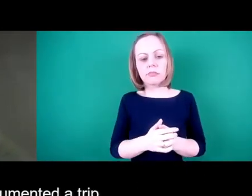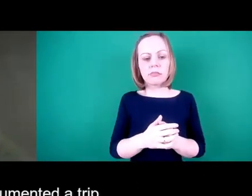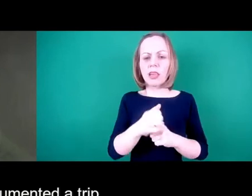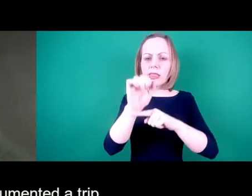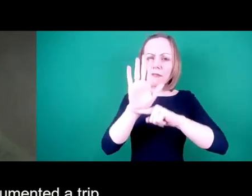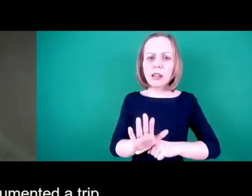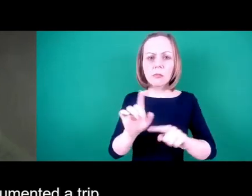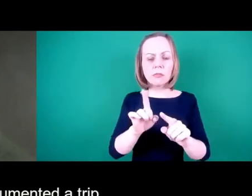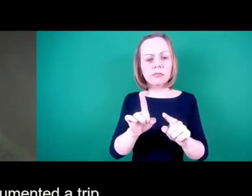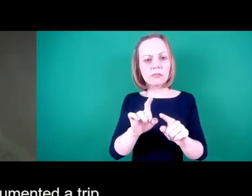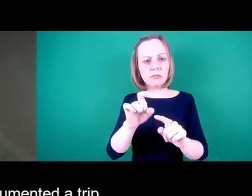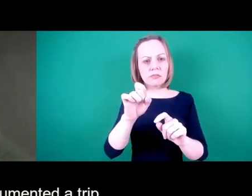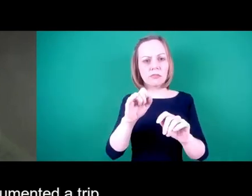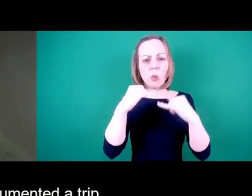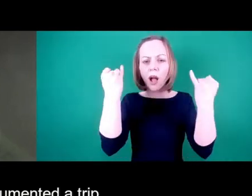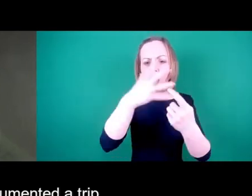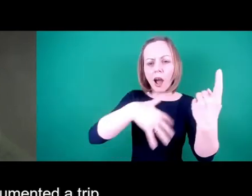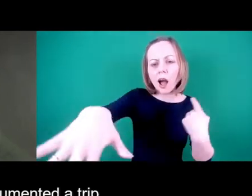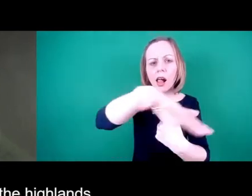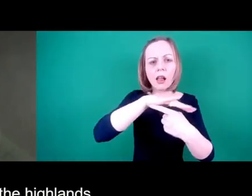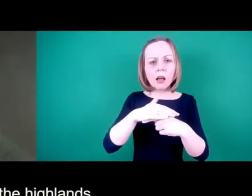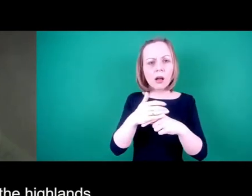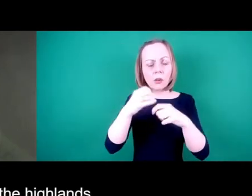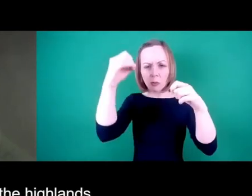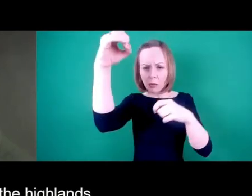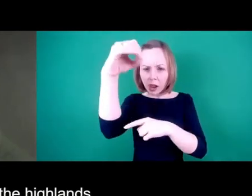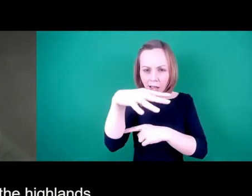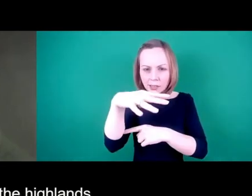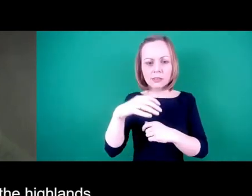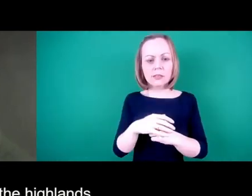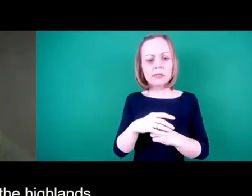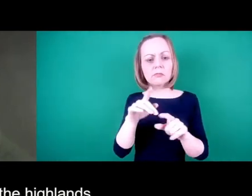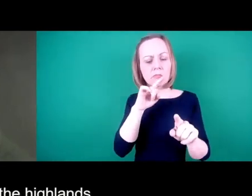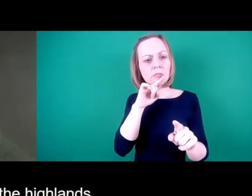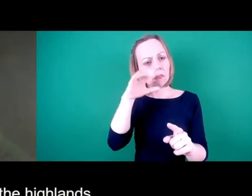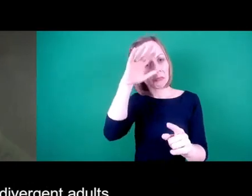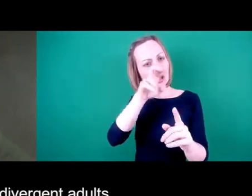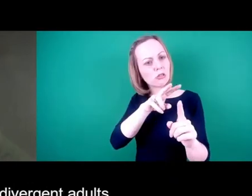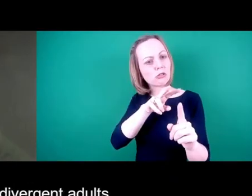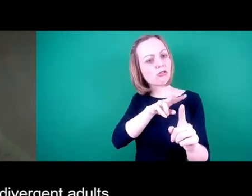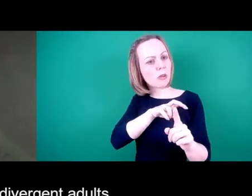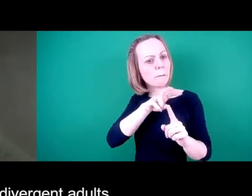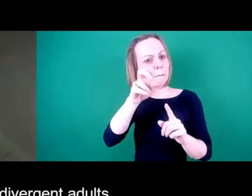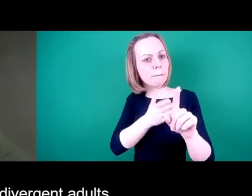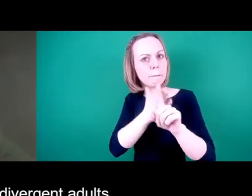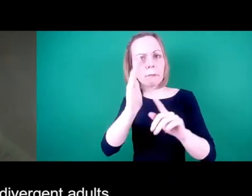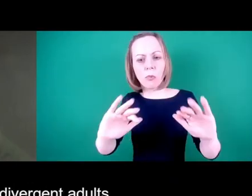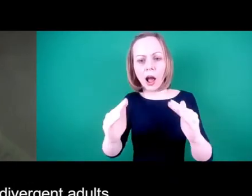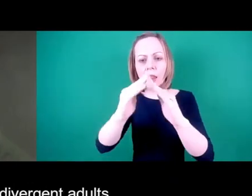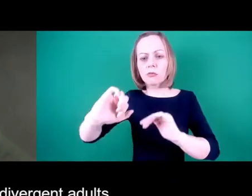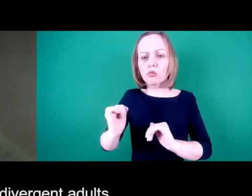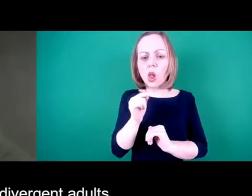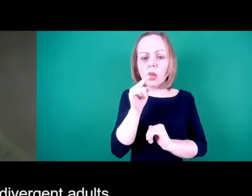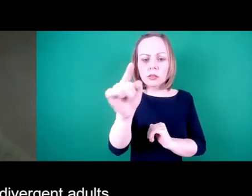documented a trip to a very remote forest in the Highlands with a group of artists, neurodivergent adults,